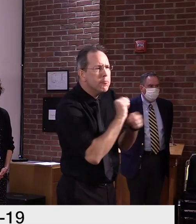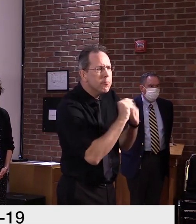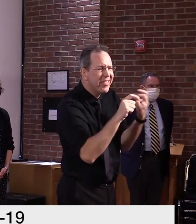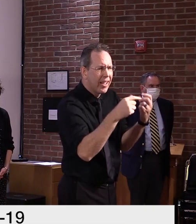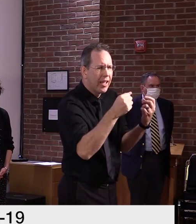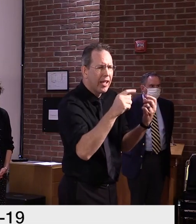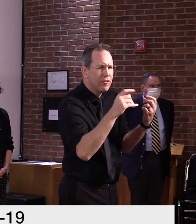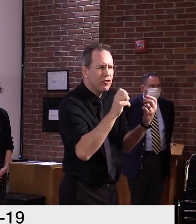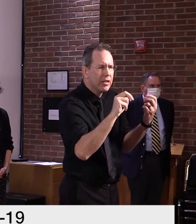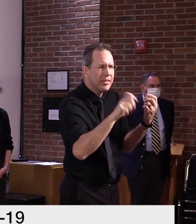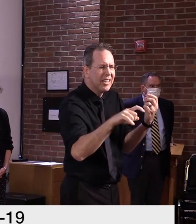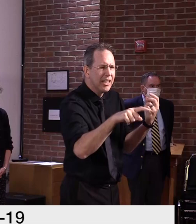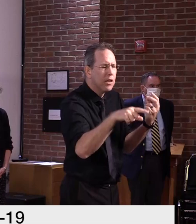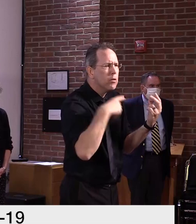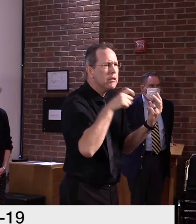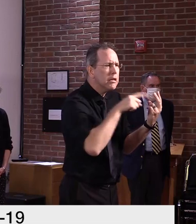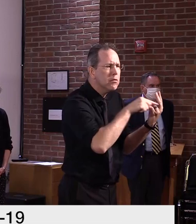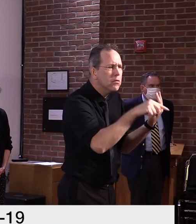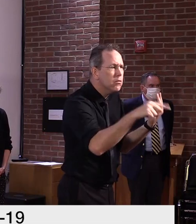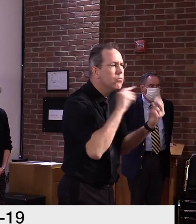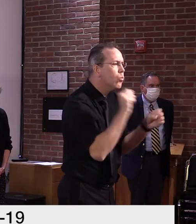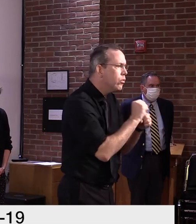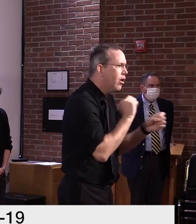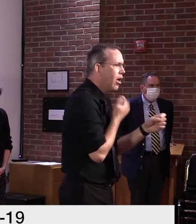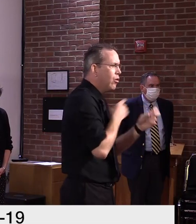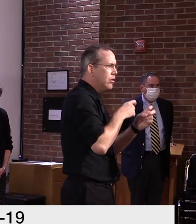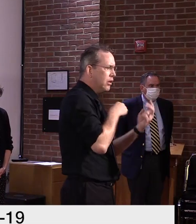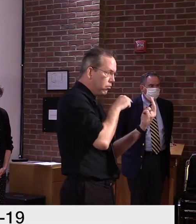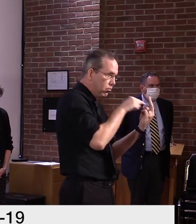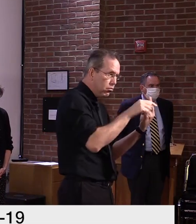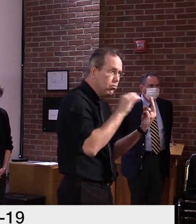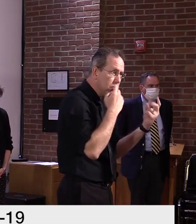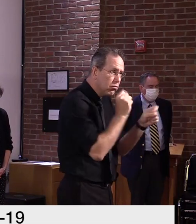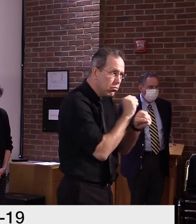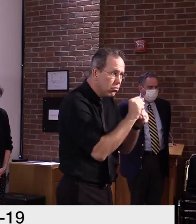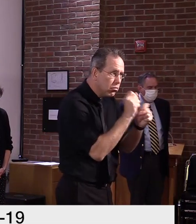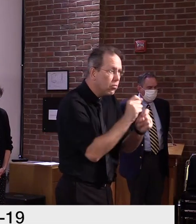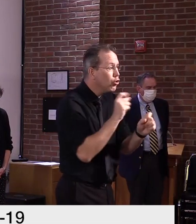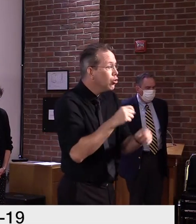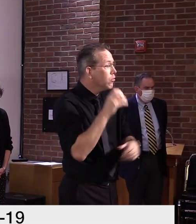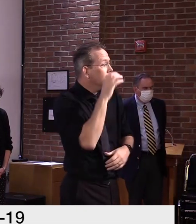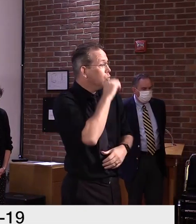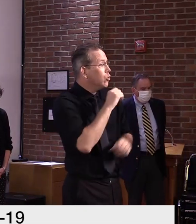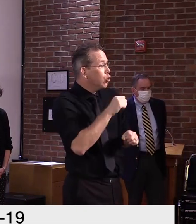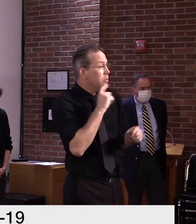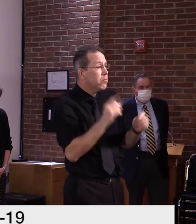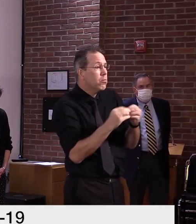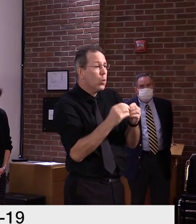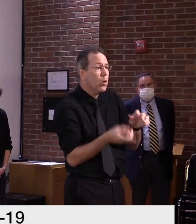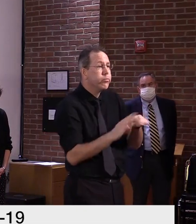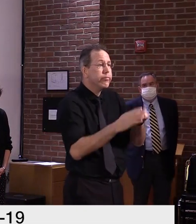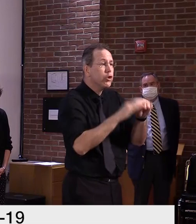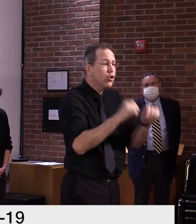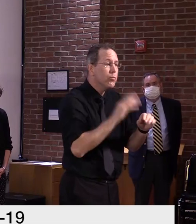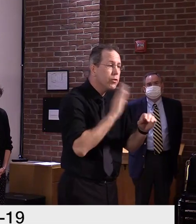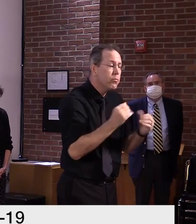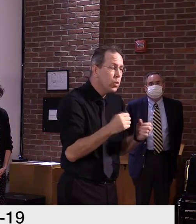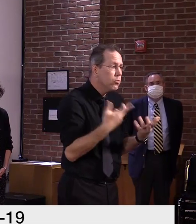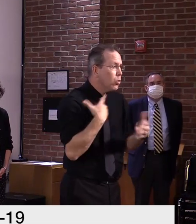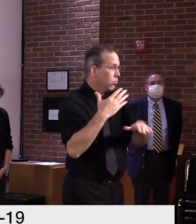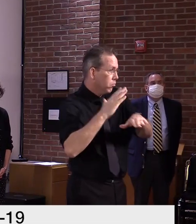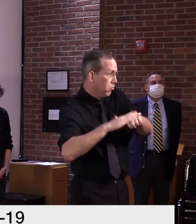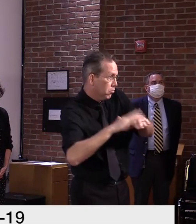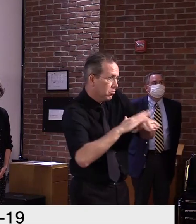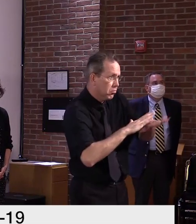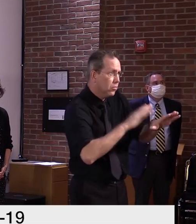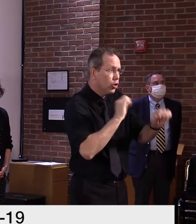treating all positive antigen tests the same as any positive case, reaching out to each person, giving them guidance to isolate,